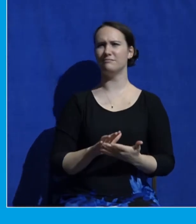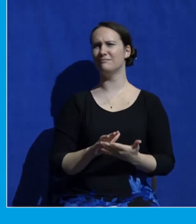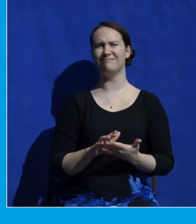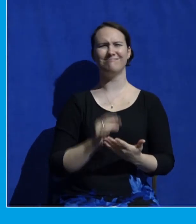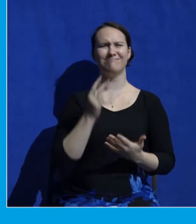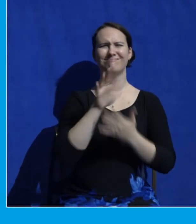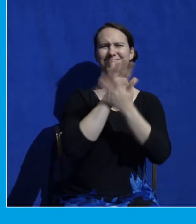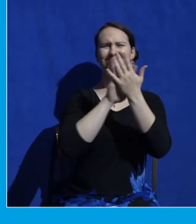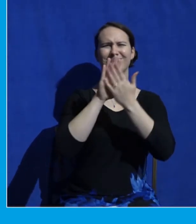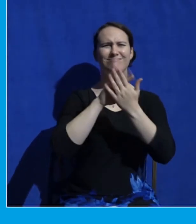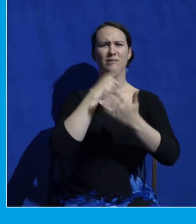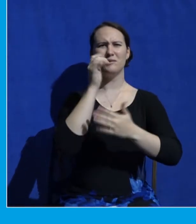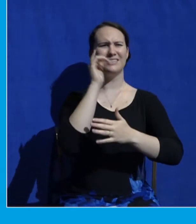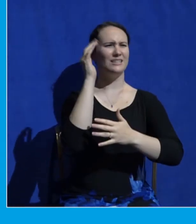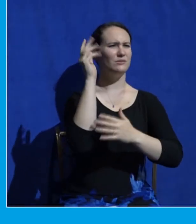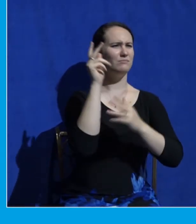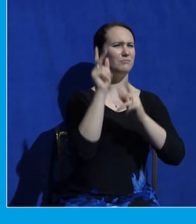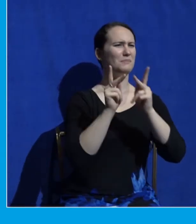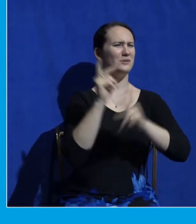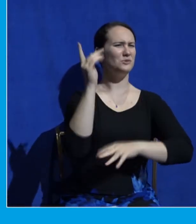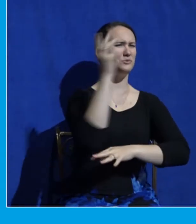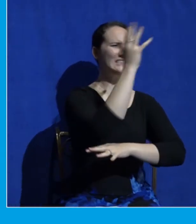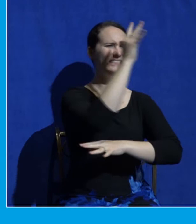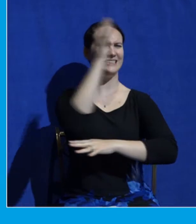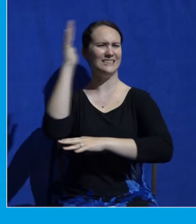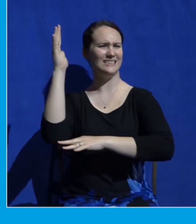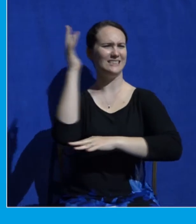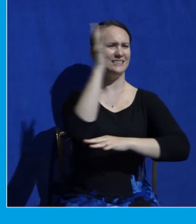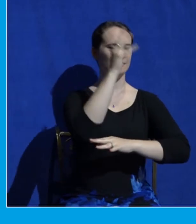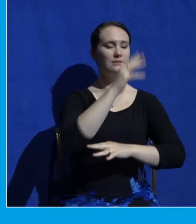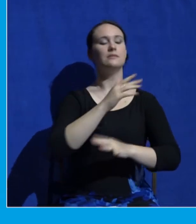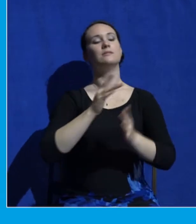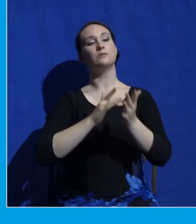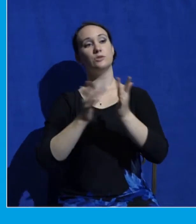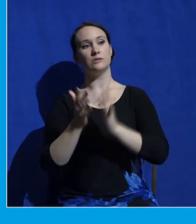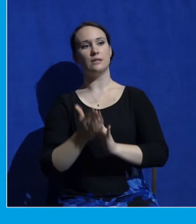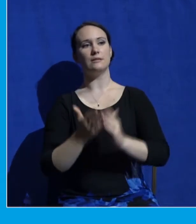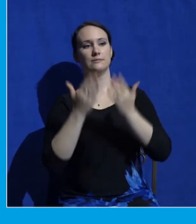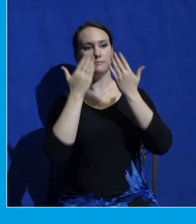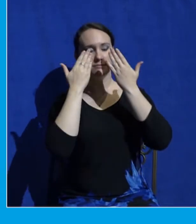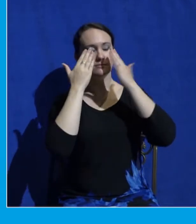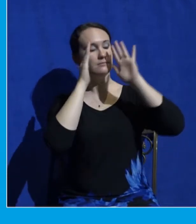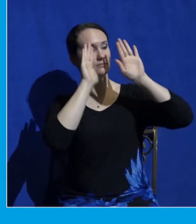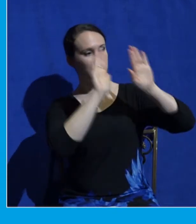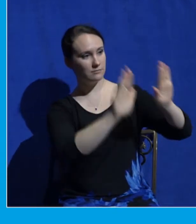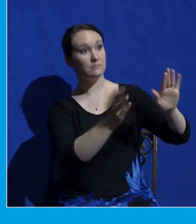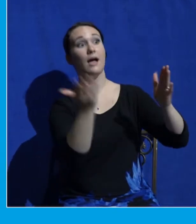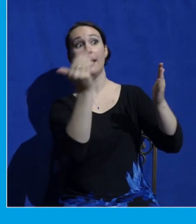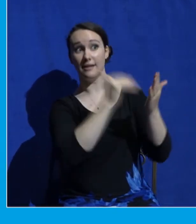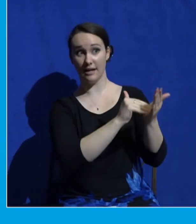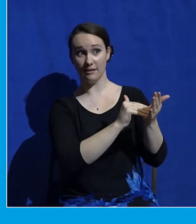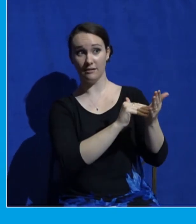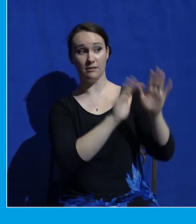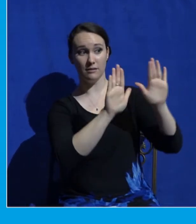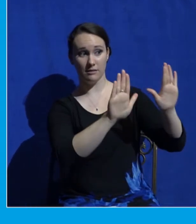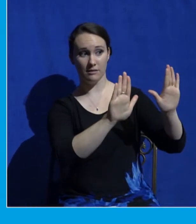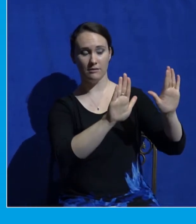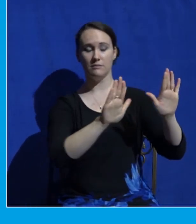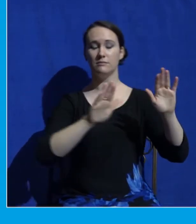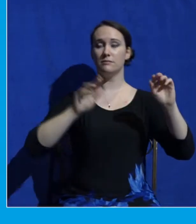they look like trees walking. Then Jesus laid his hands on his eyes again. And he opened his eyes. His sight